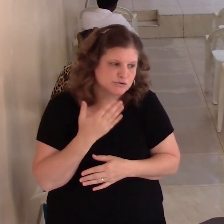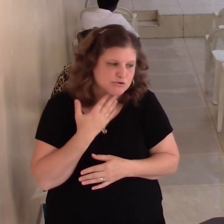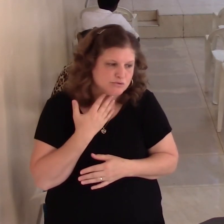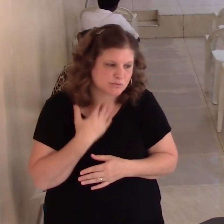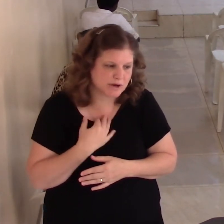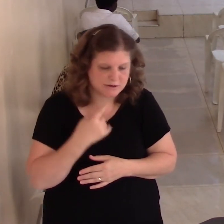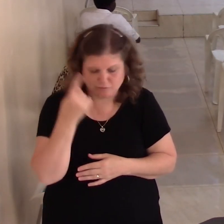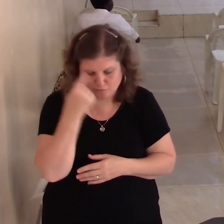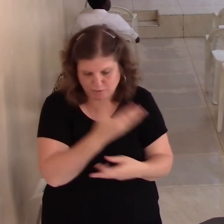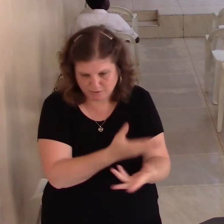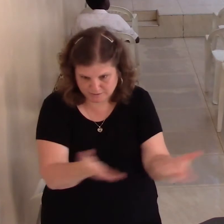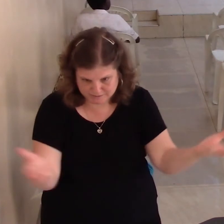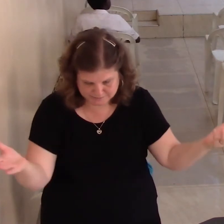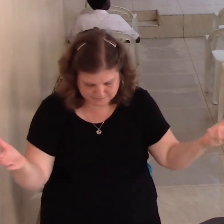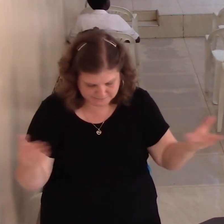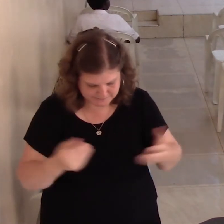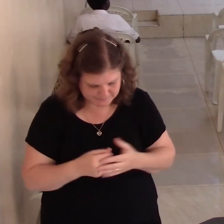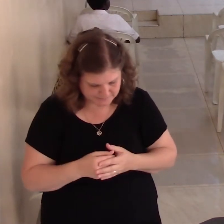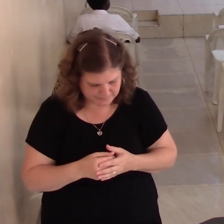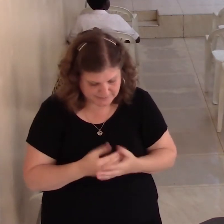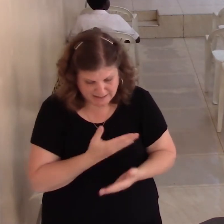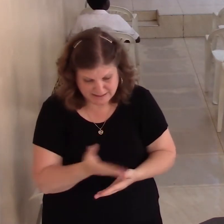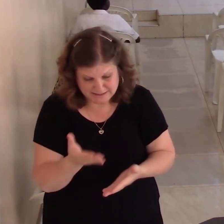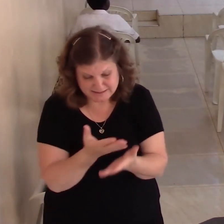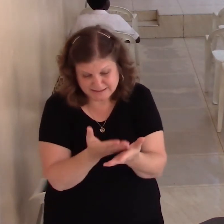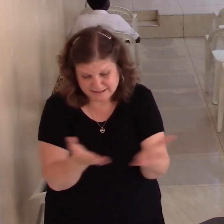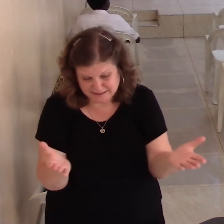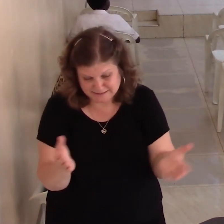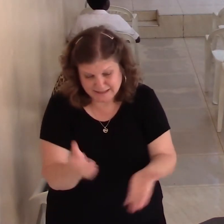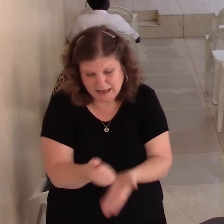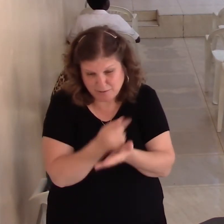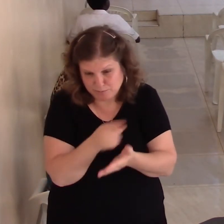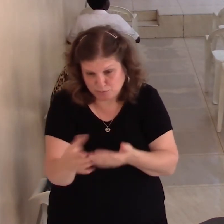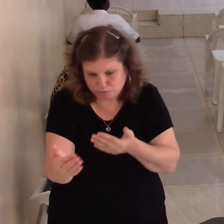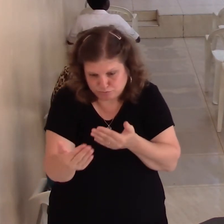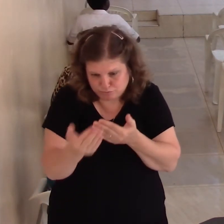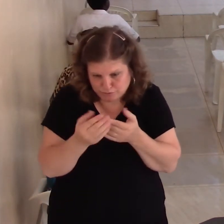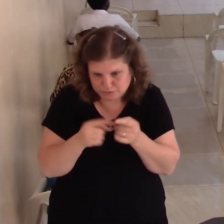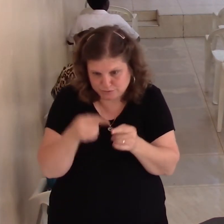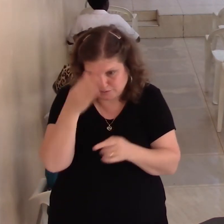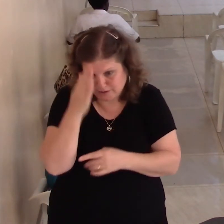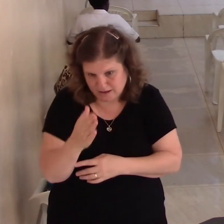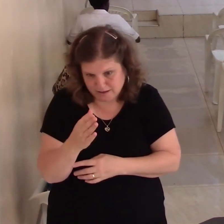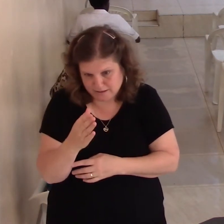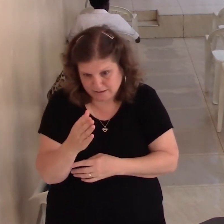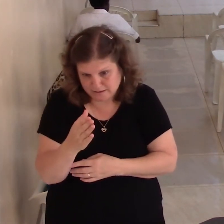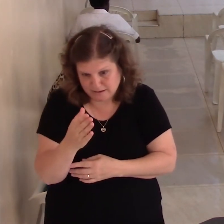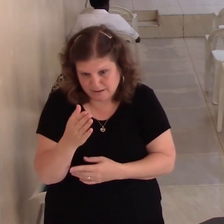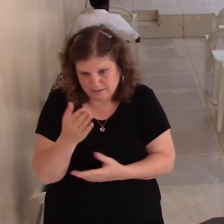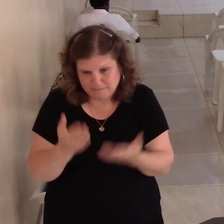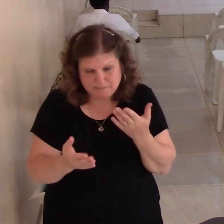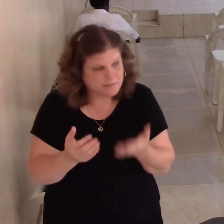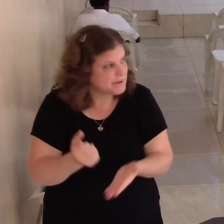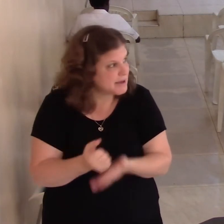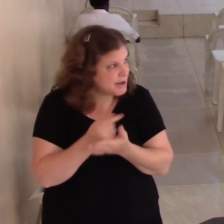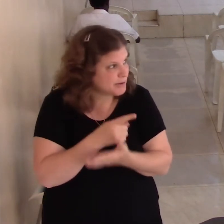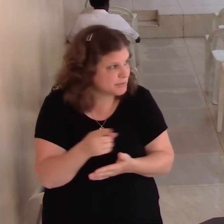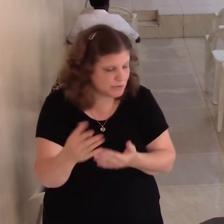Guys, is this something that's going to draw you closer to God? Is this something that's going to help you and draw you closer to your church family?